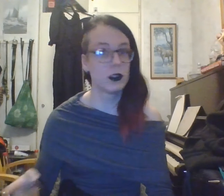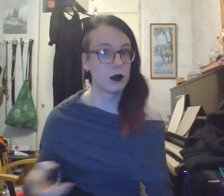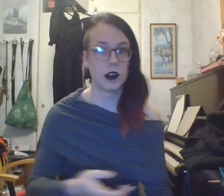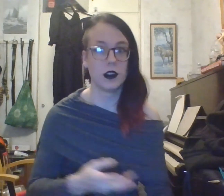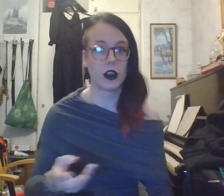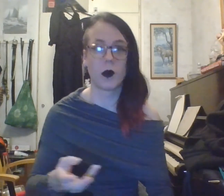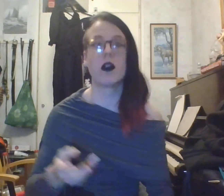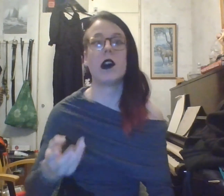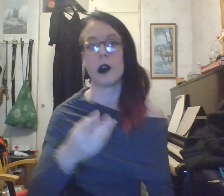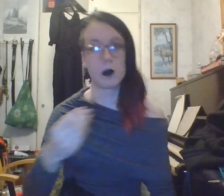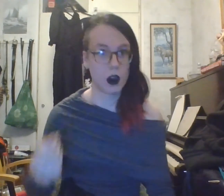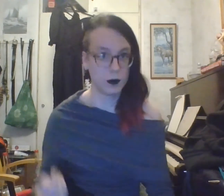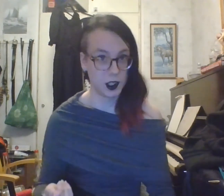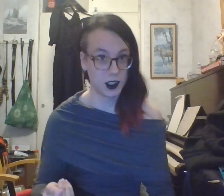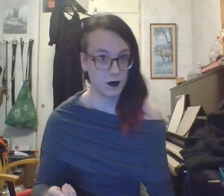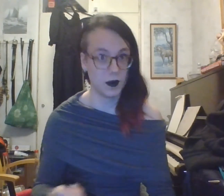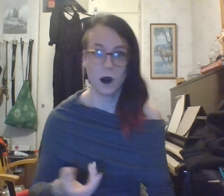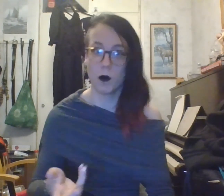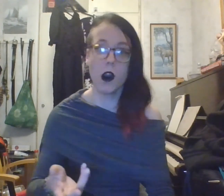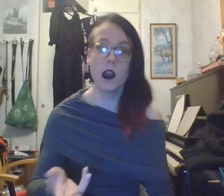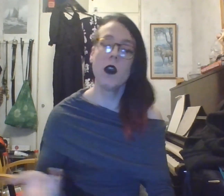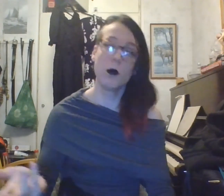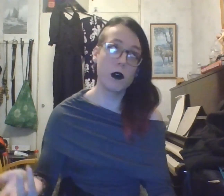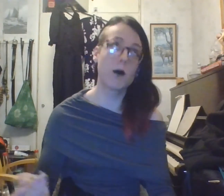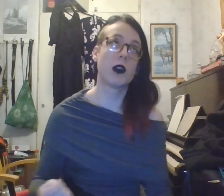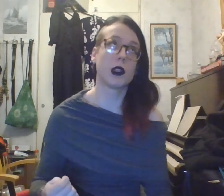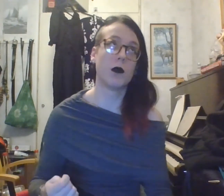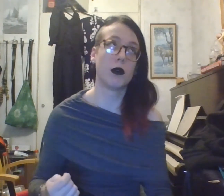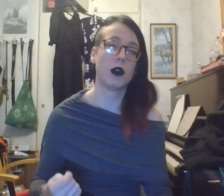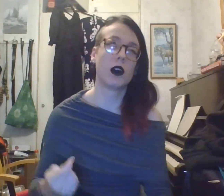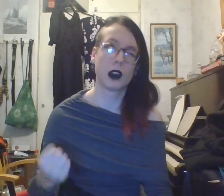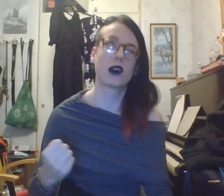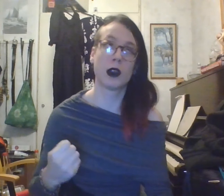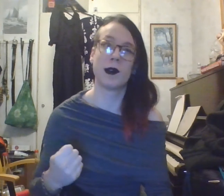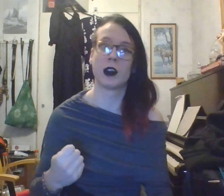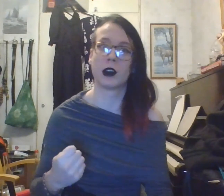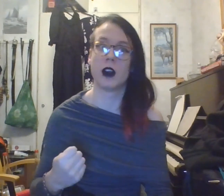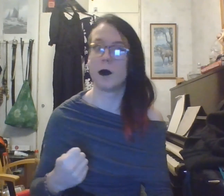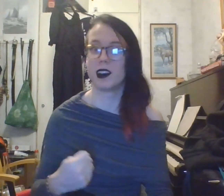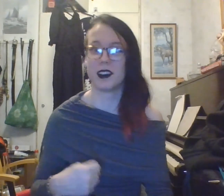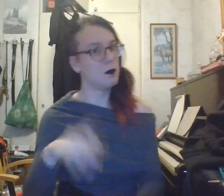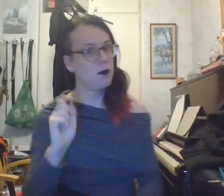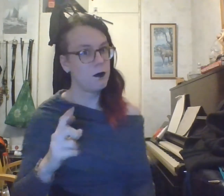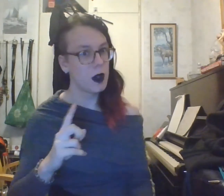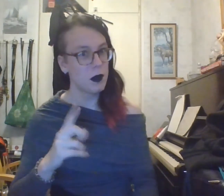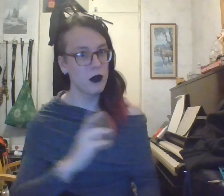we're going to start with Onico-Communism. Why? Well, pretty simple, because I'm an Onico-Communist. But before we get